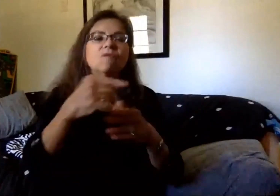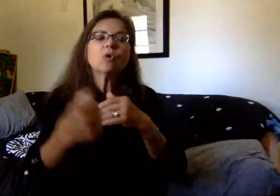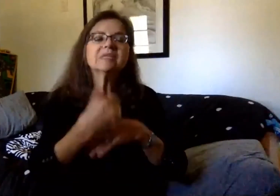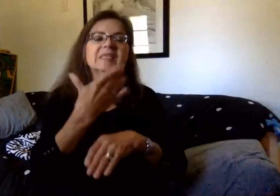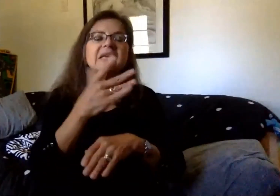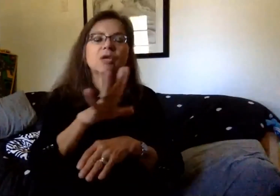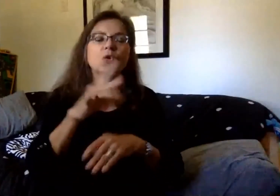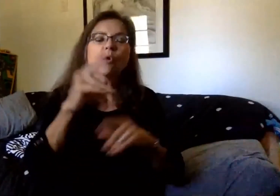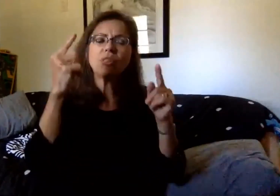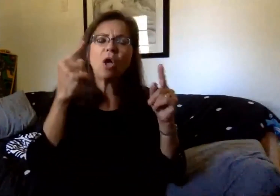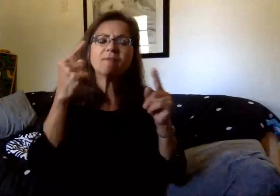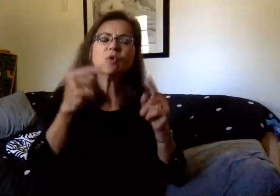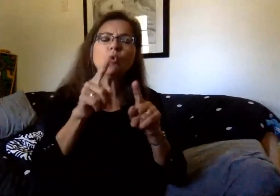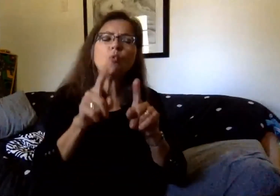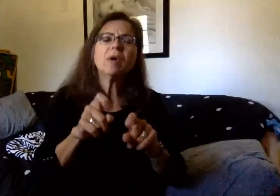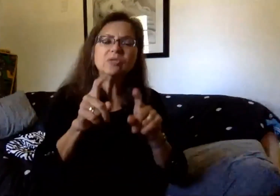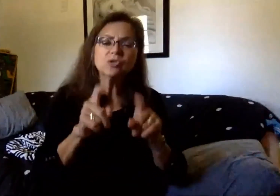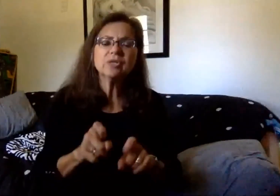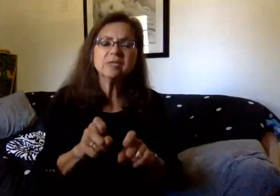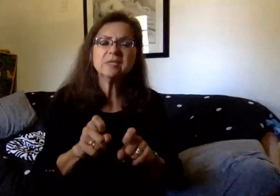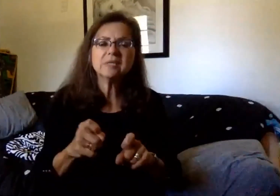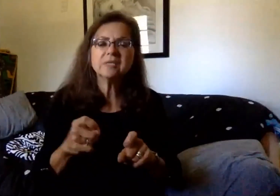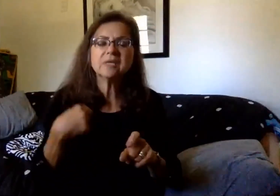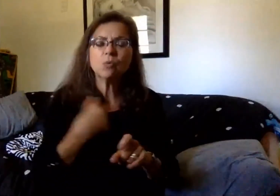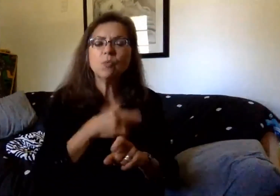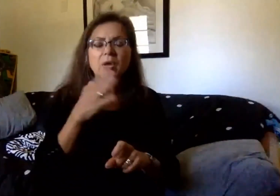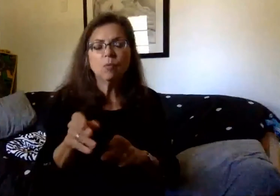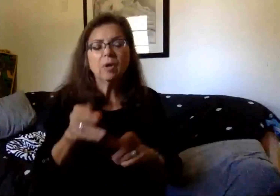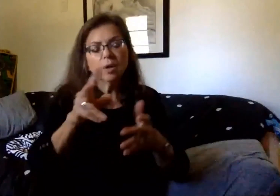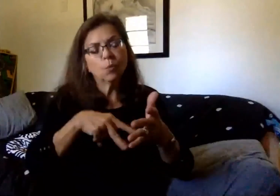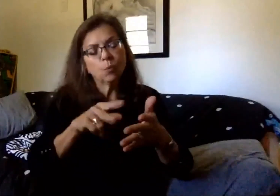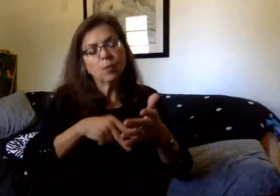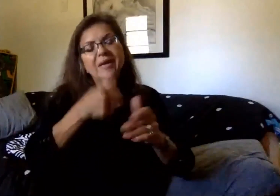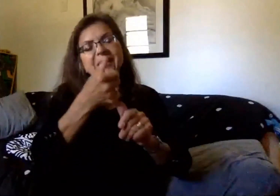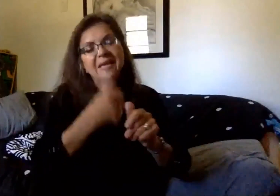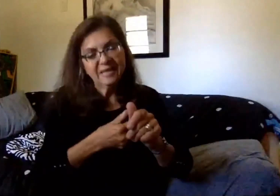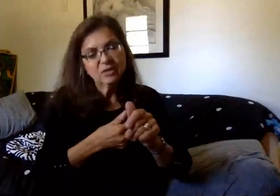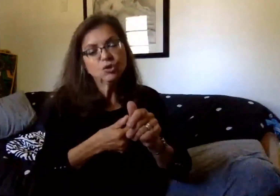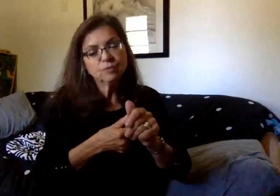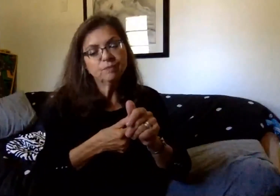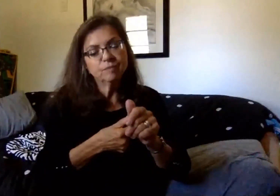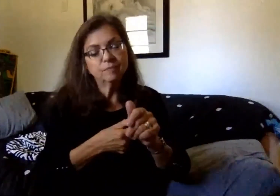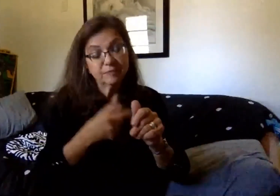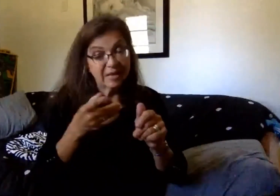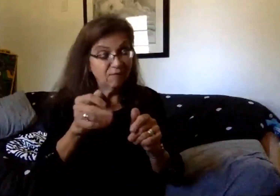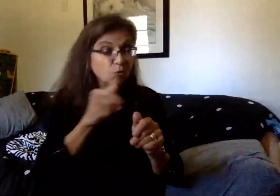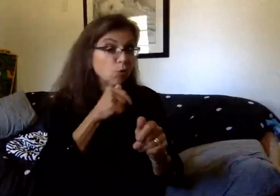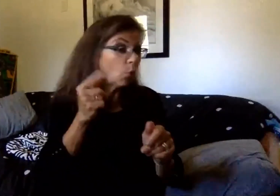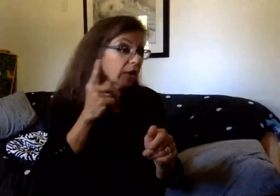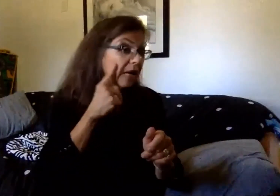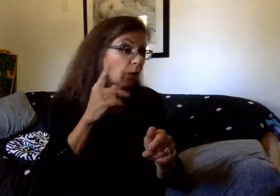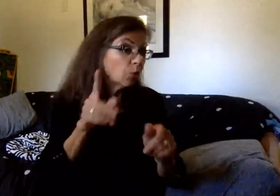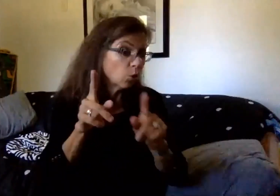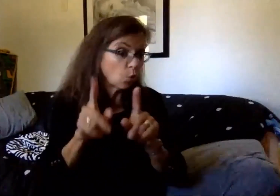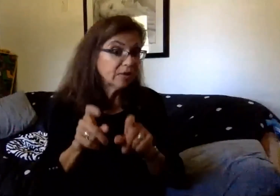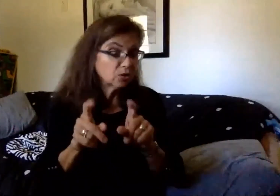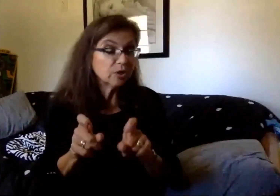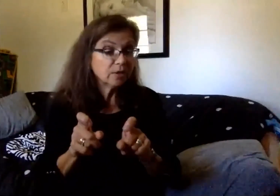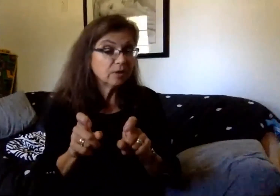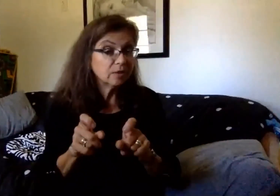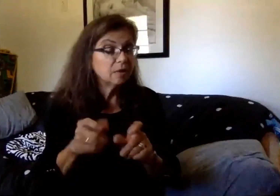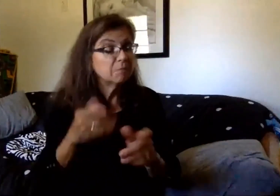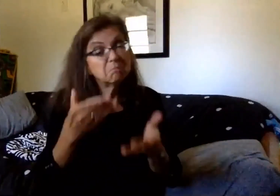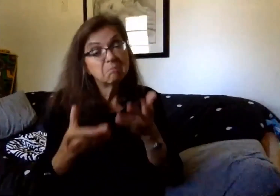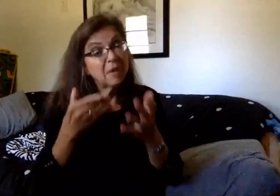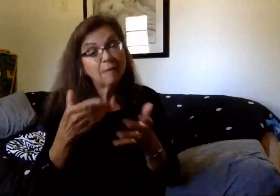thoughtful questions. We're going to go through these one by one, and if you do not hear us answer your questions, it's quite possibly